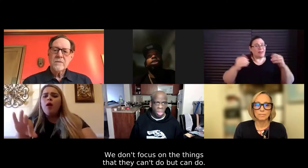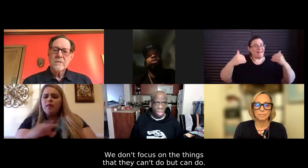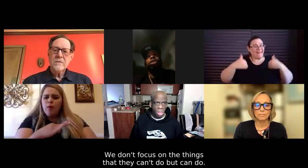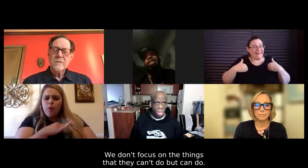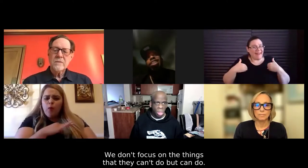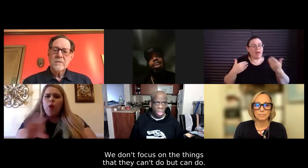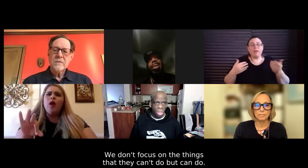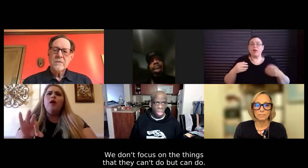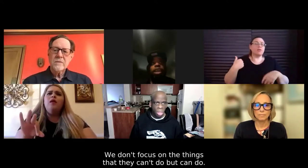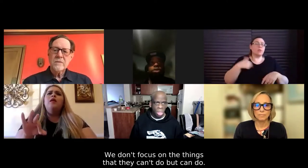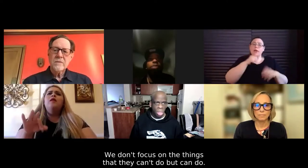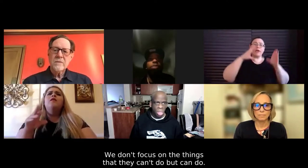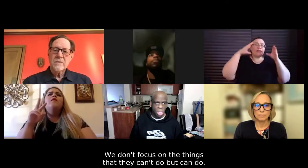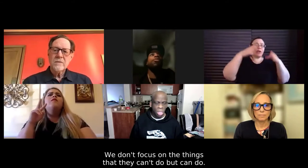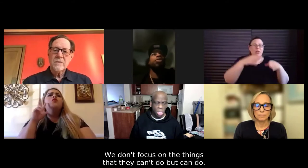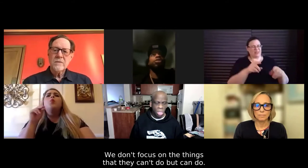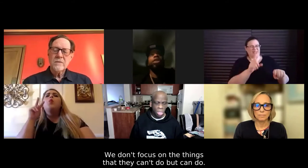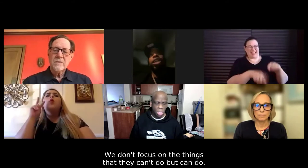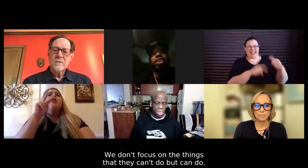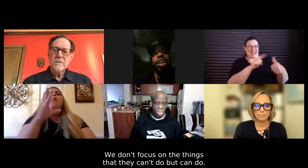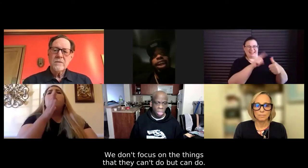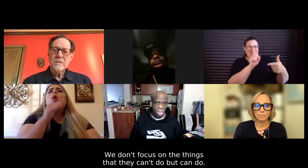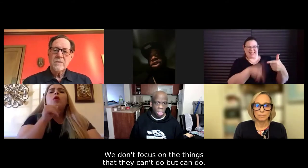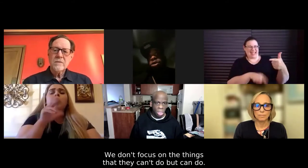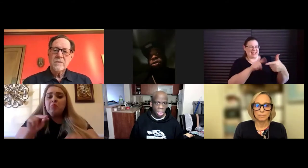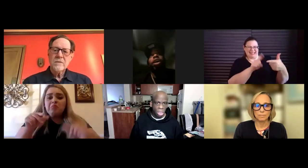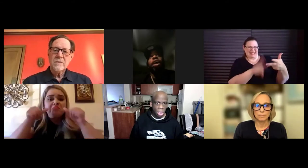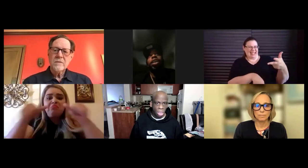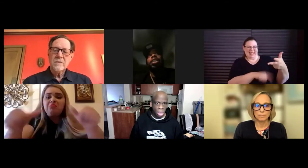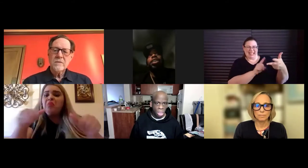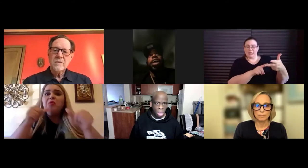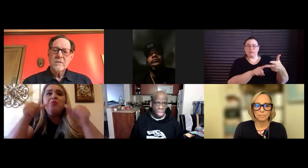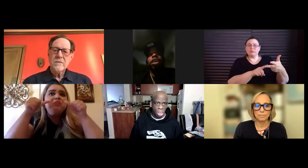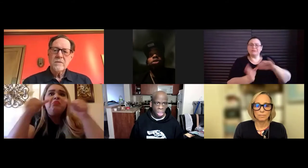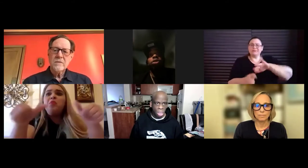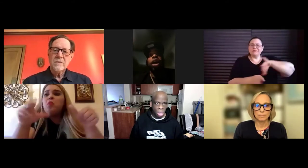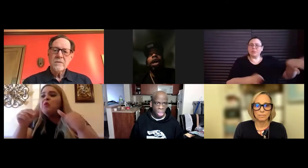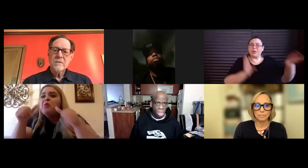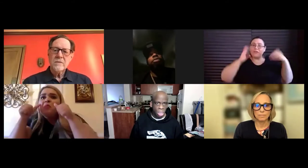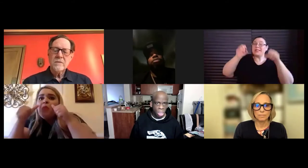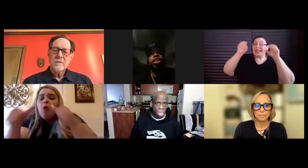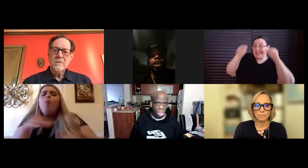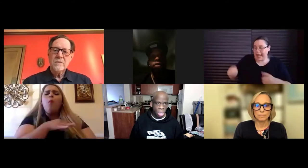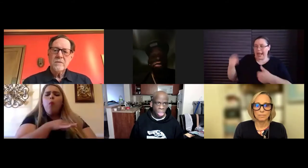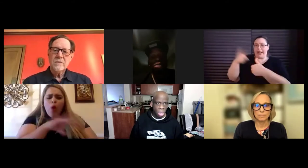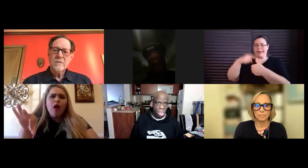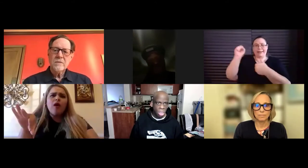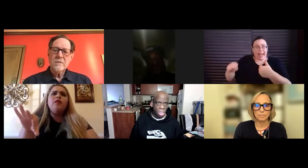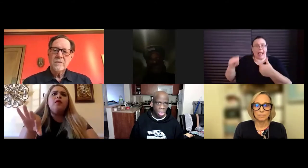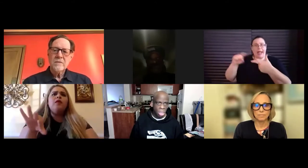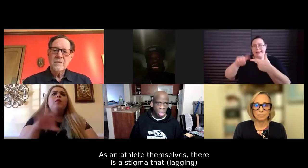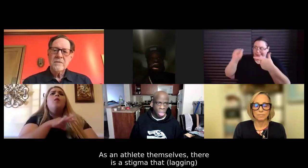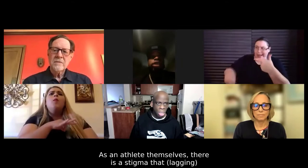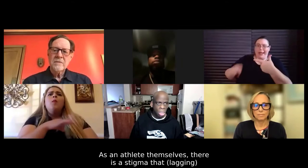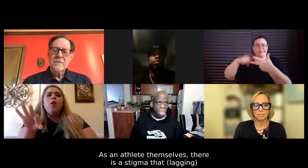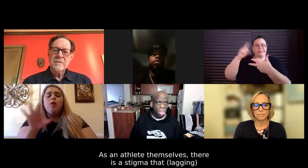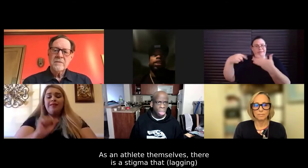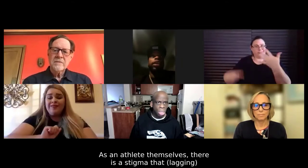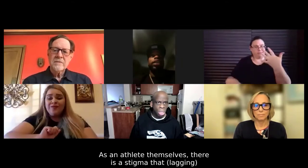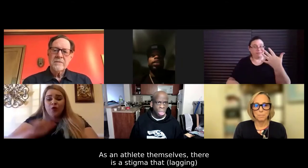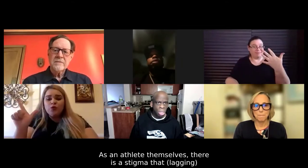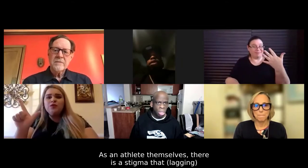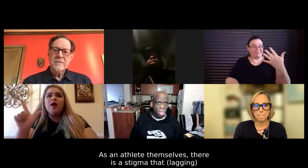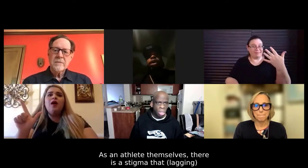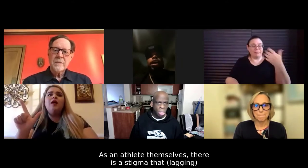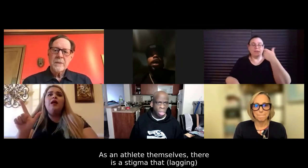focus on the things they can't do, but we focus on the things they can do and the things they can do at a proficient level. So that's one of the